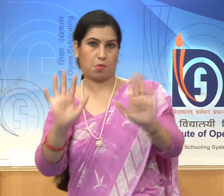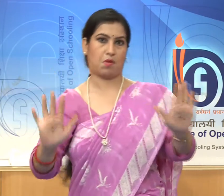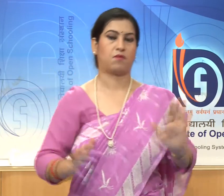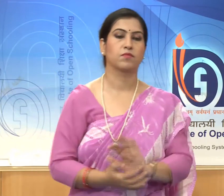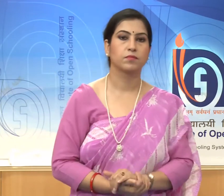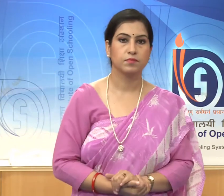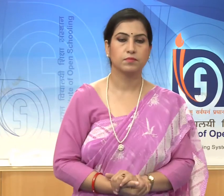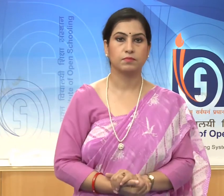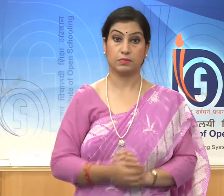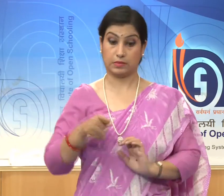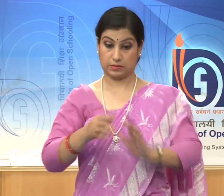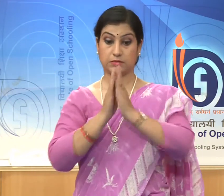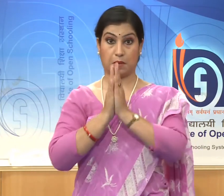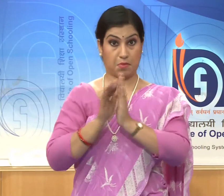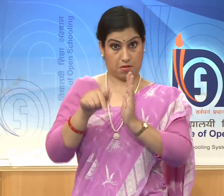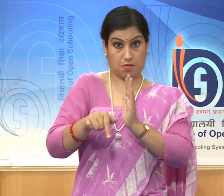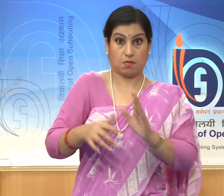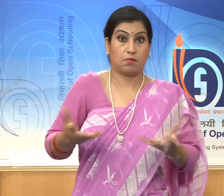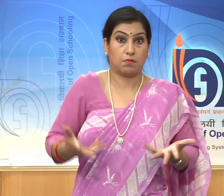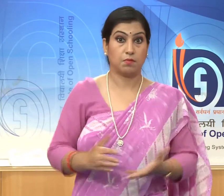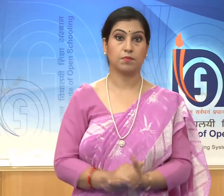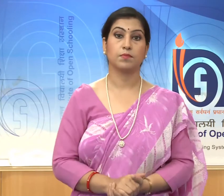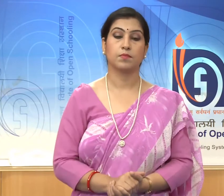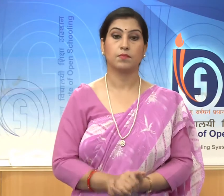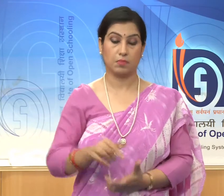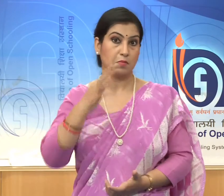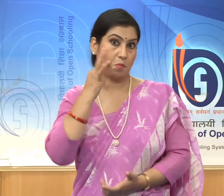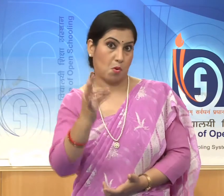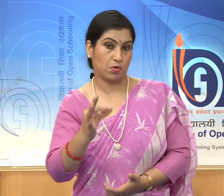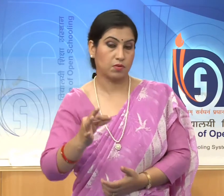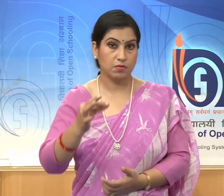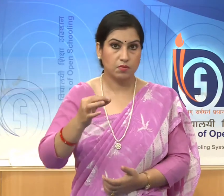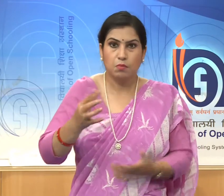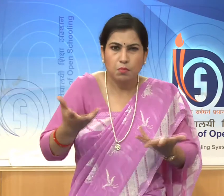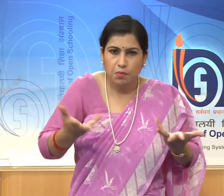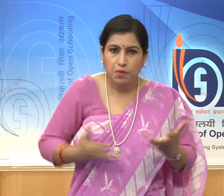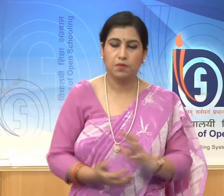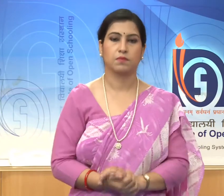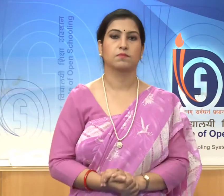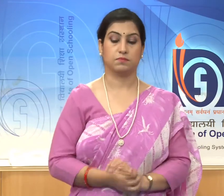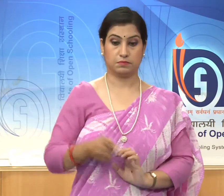These temples are important for their simplicity,